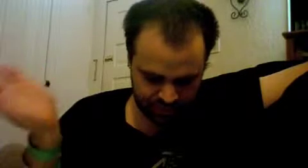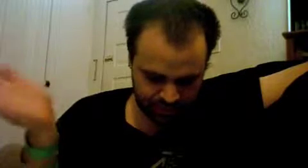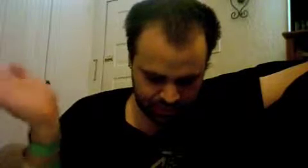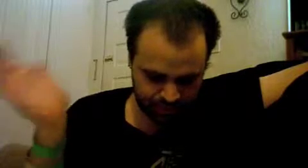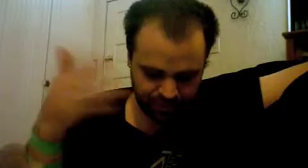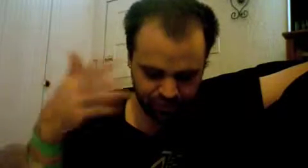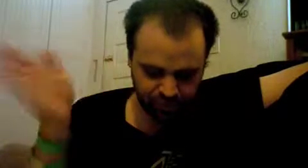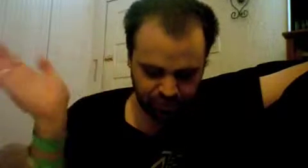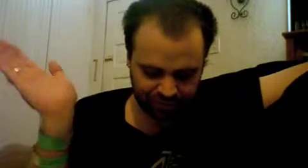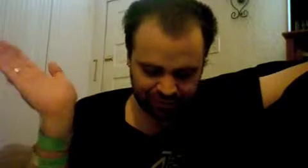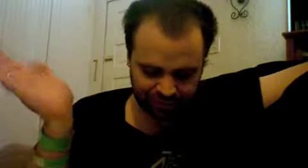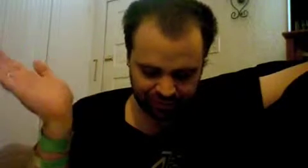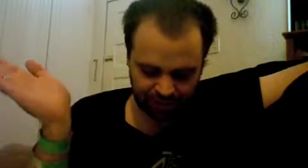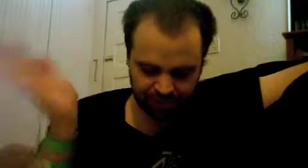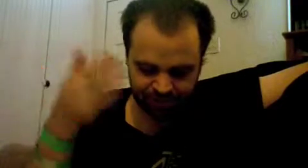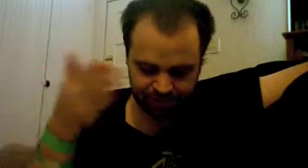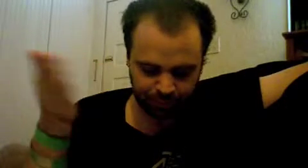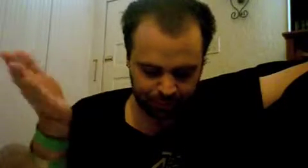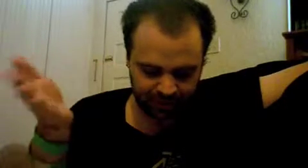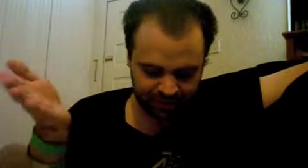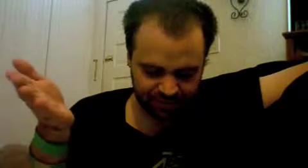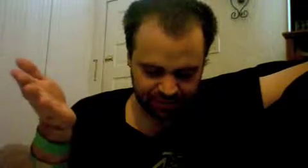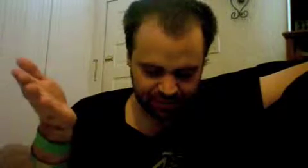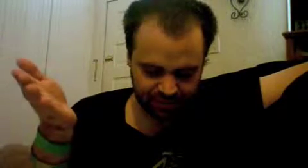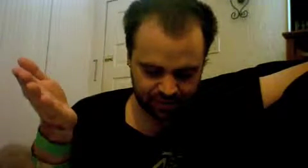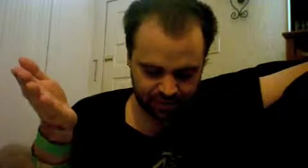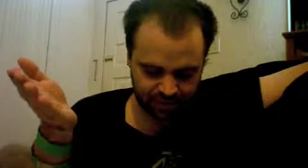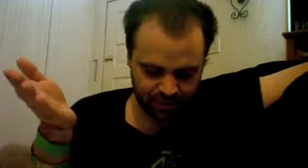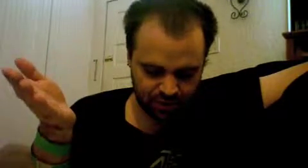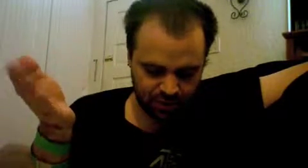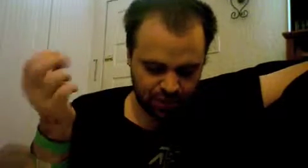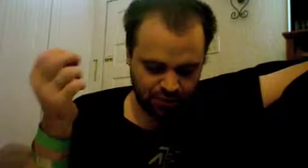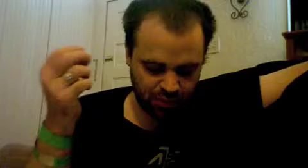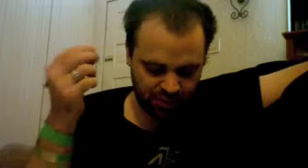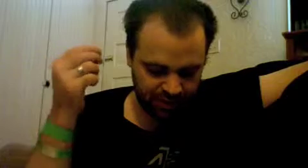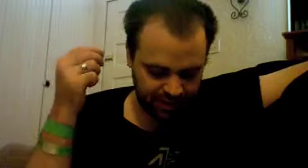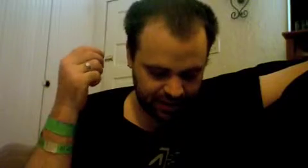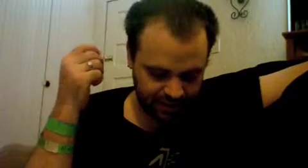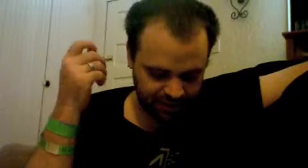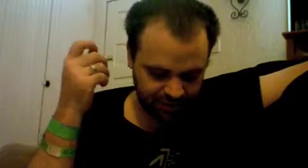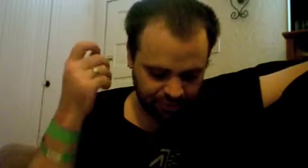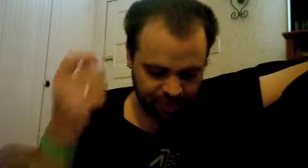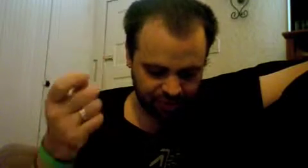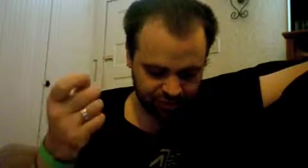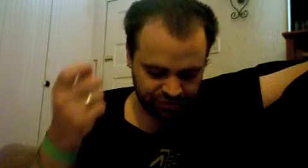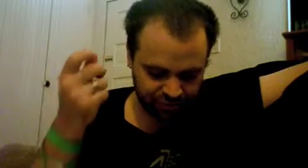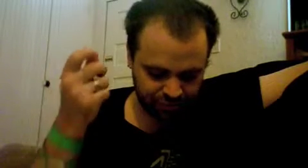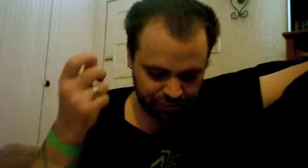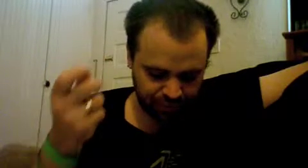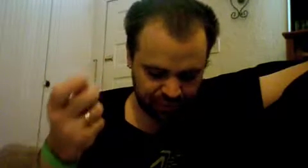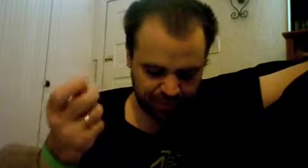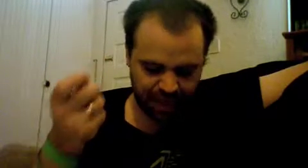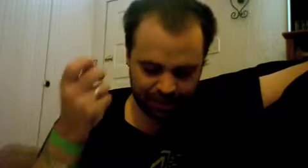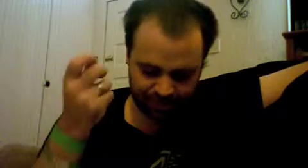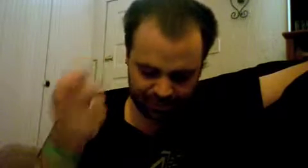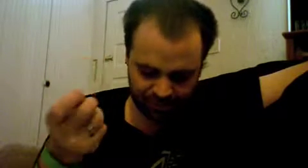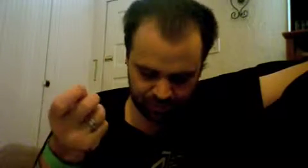but this result is itself a simple immediacy for it is self conscious freedom at peace with